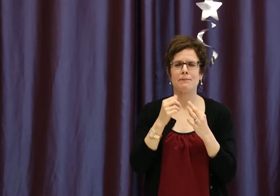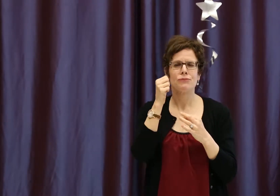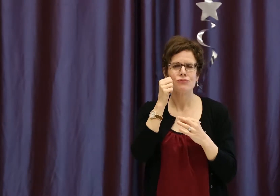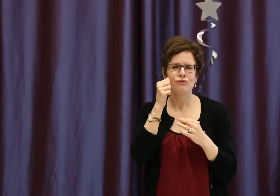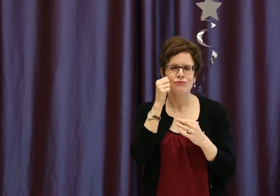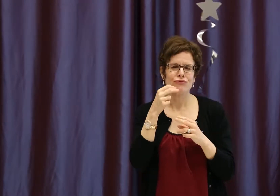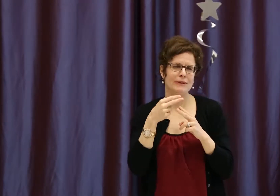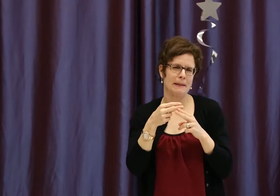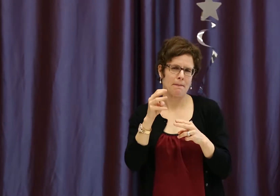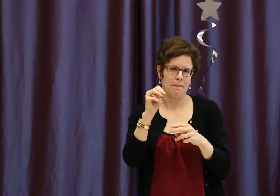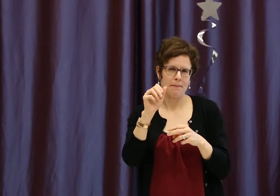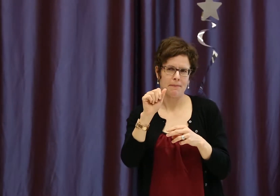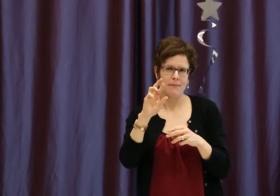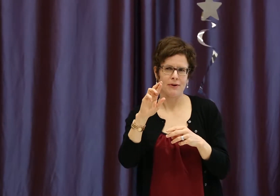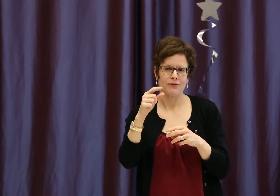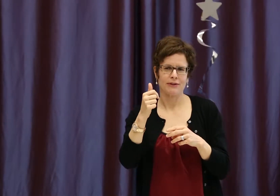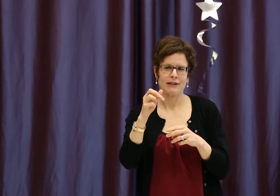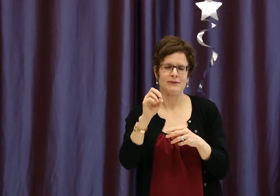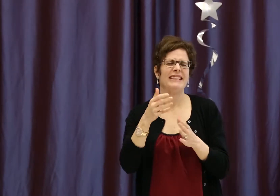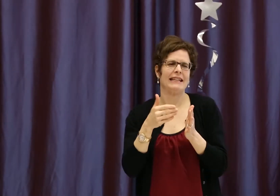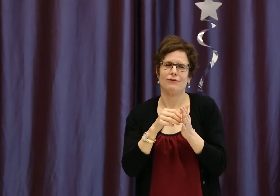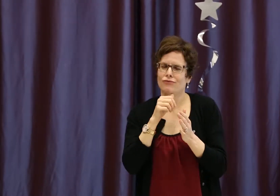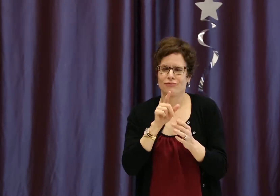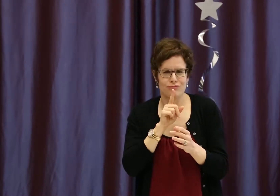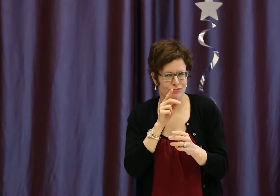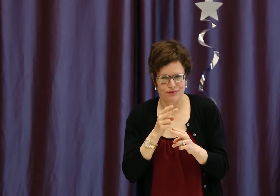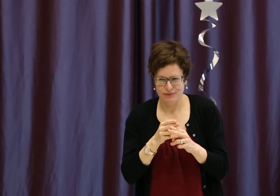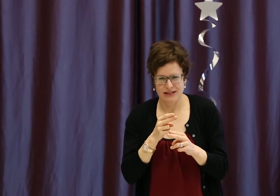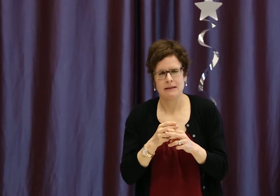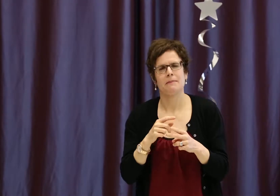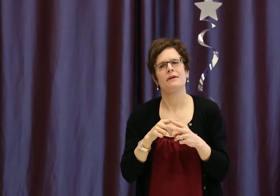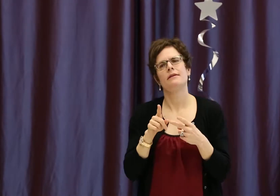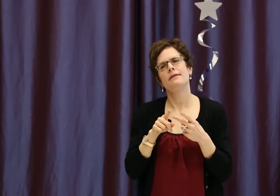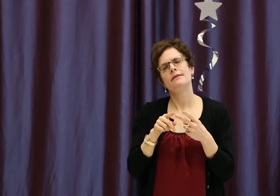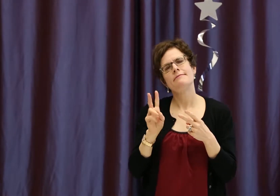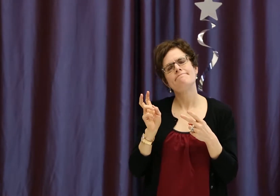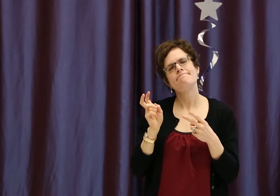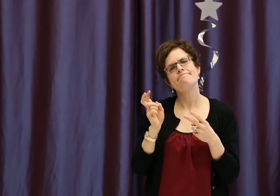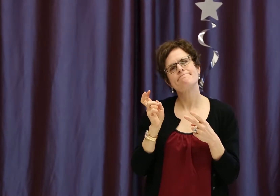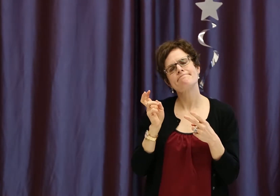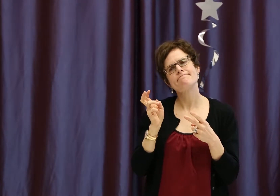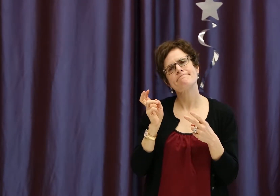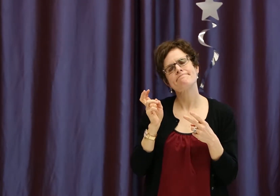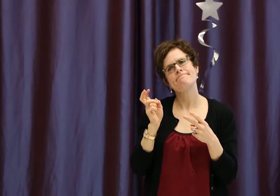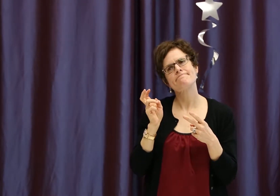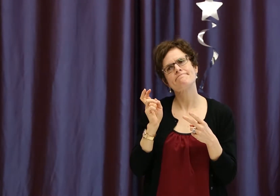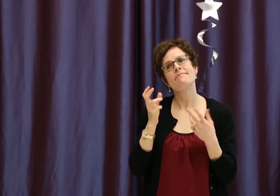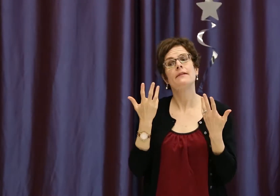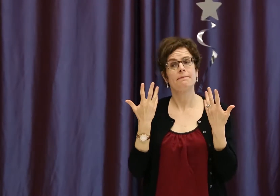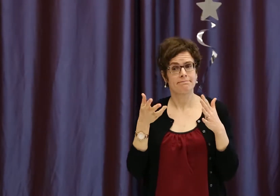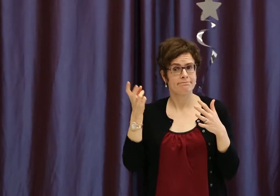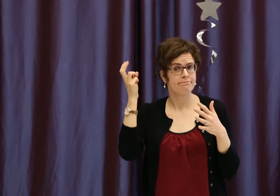The second family I'd like to focus on had a daughter by the name of Margaret. And again, this is another pseudonym, it's not her real name.